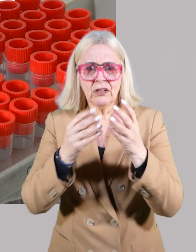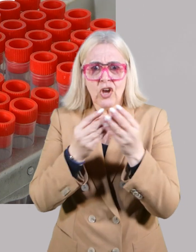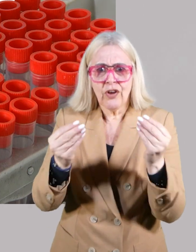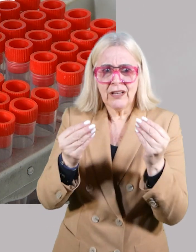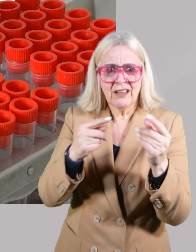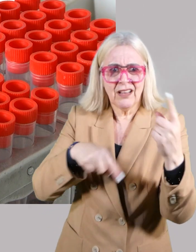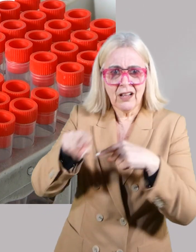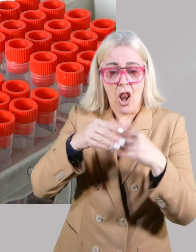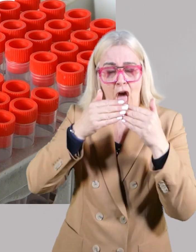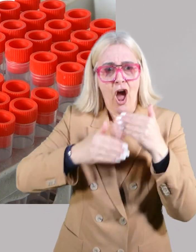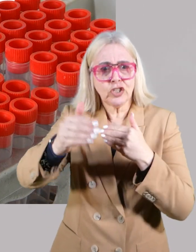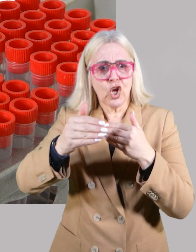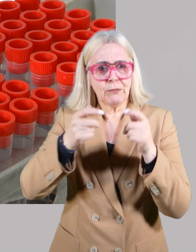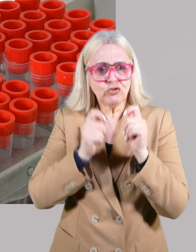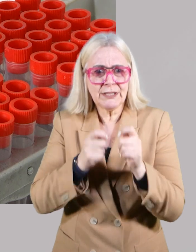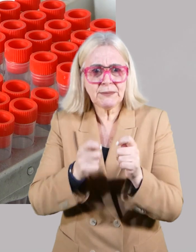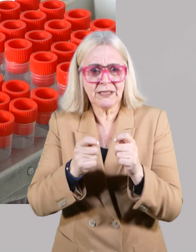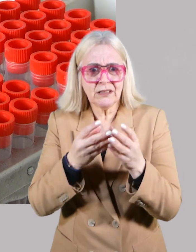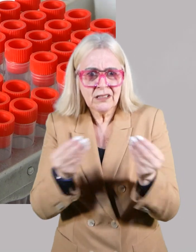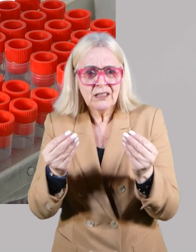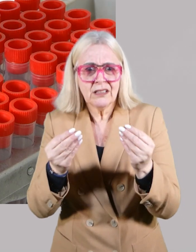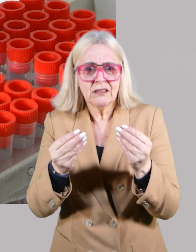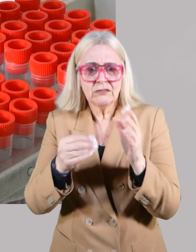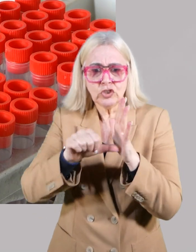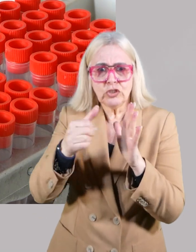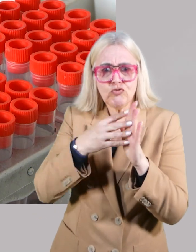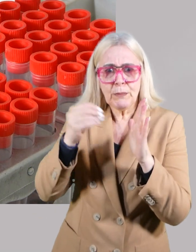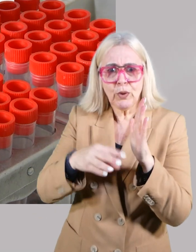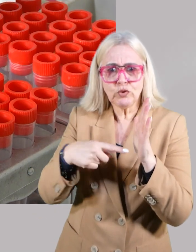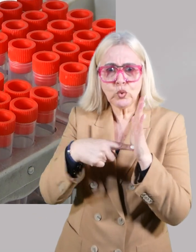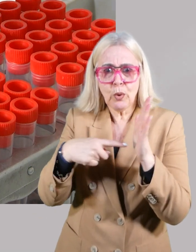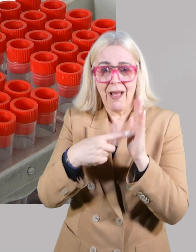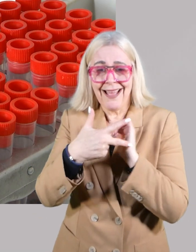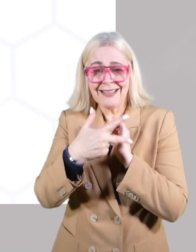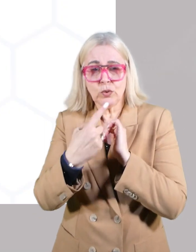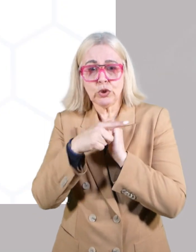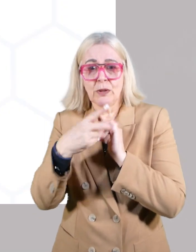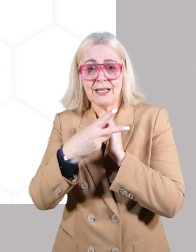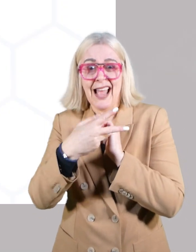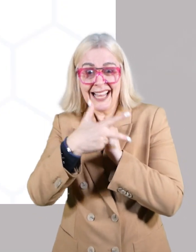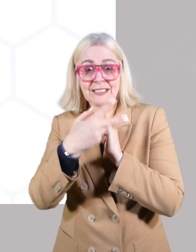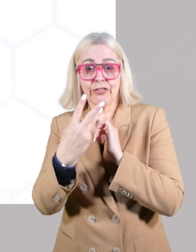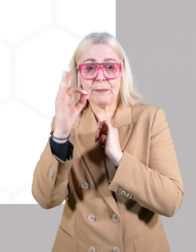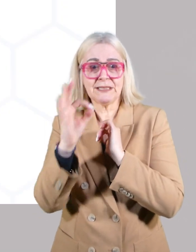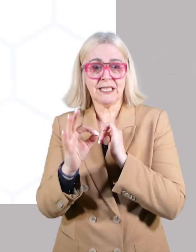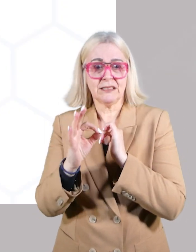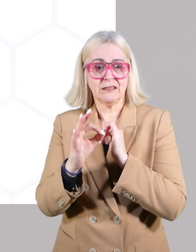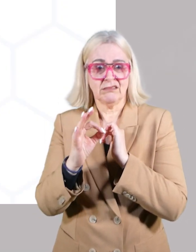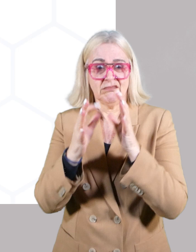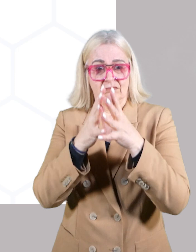accurate biomarker testing and patient selection remains. Curative intent resection to surgically